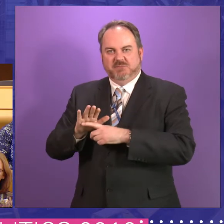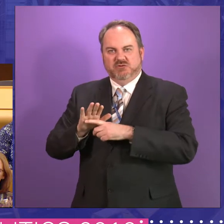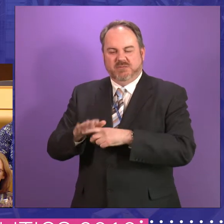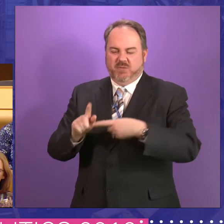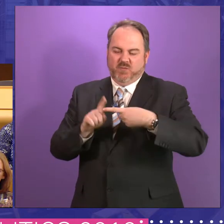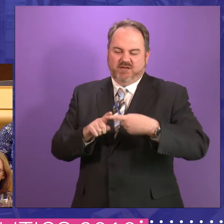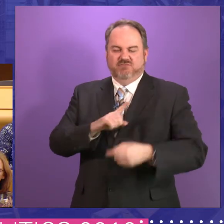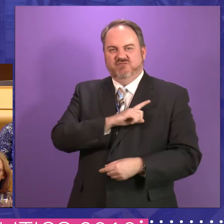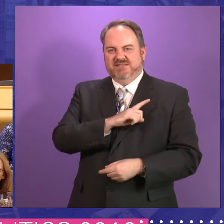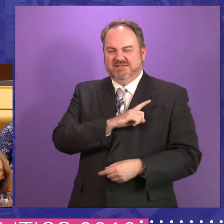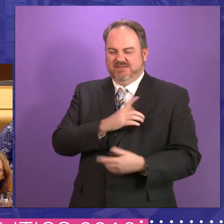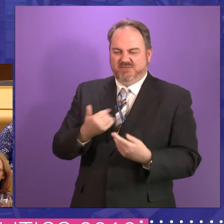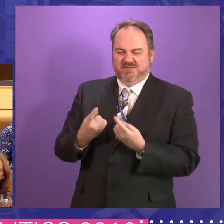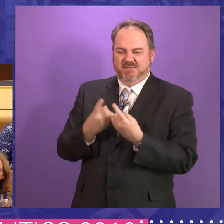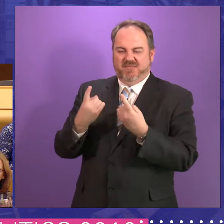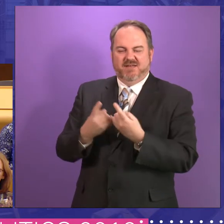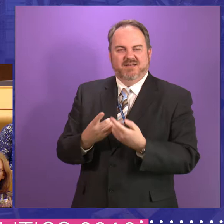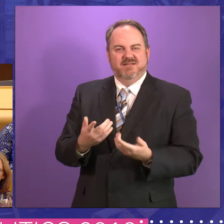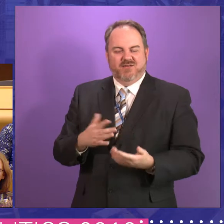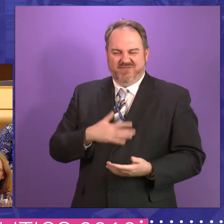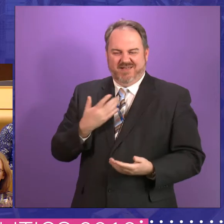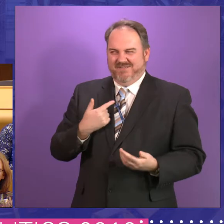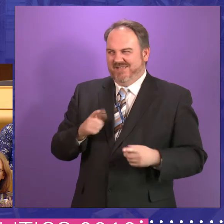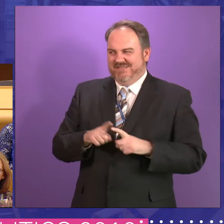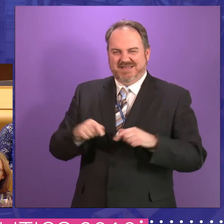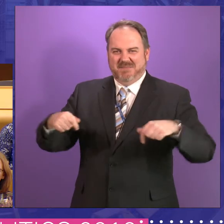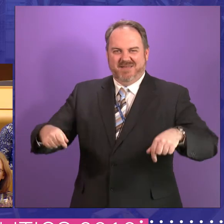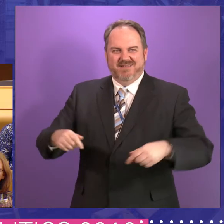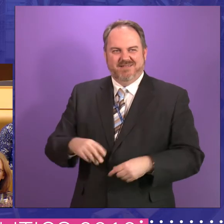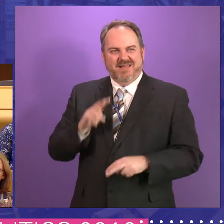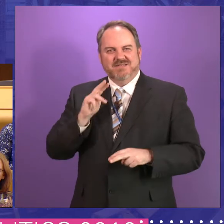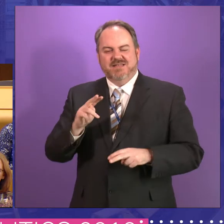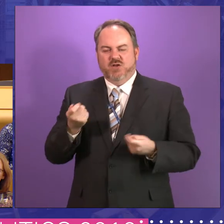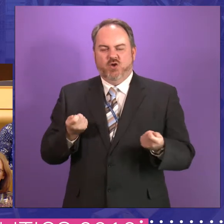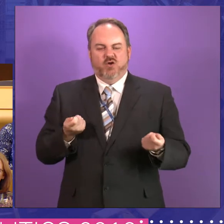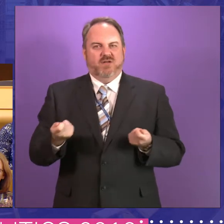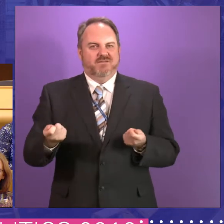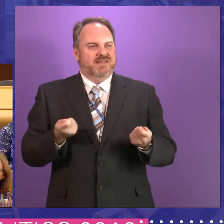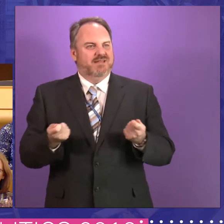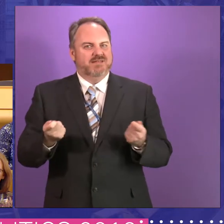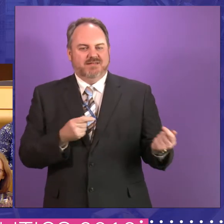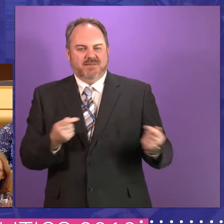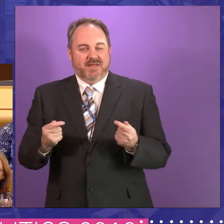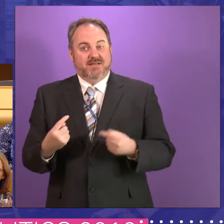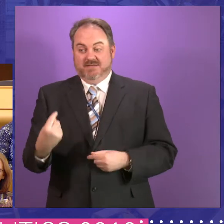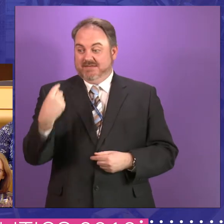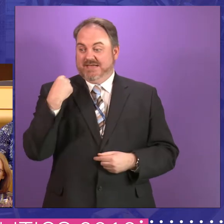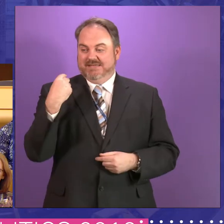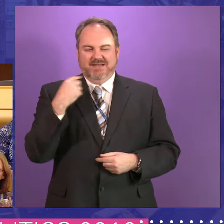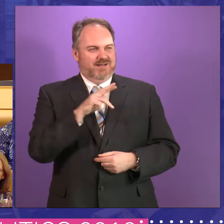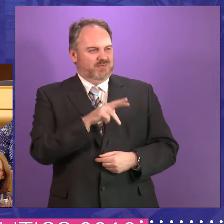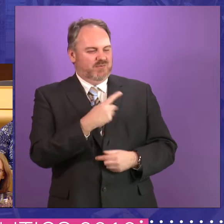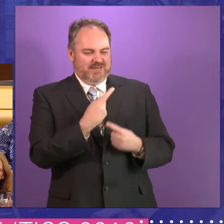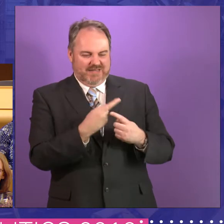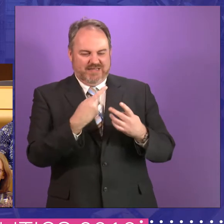specific reason. Uh, and it's the same here, but I mean, I watched the conveners, uh, debate yesterday and each